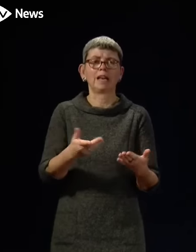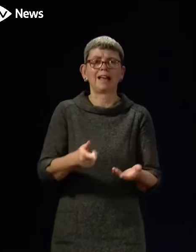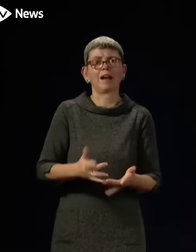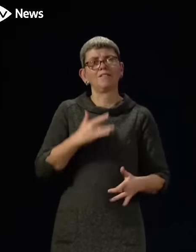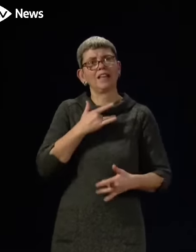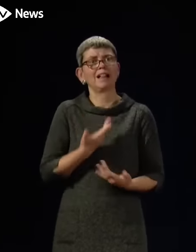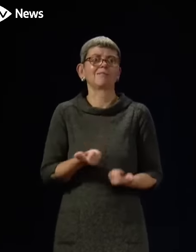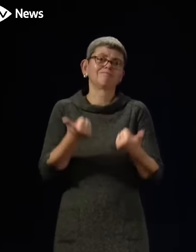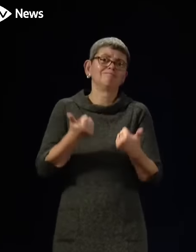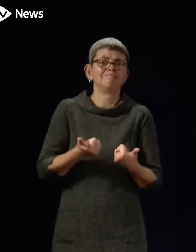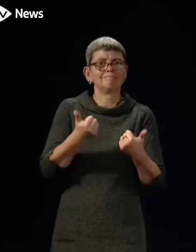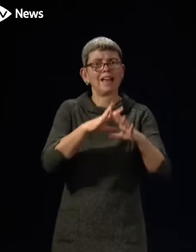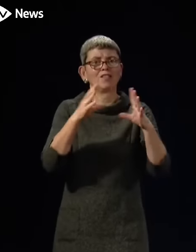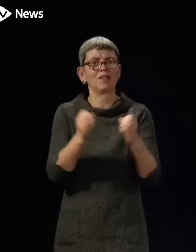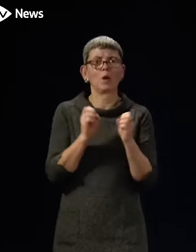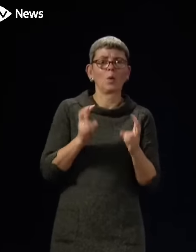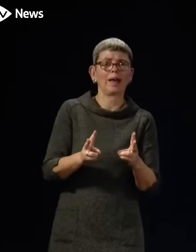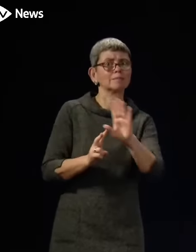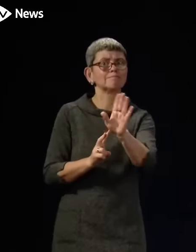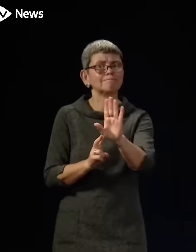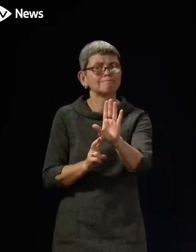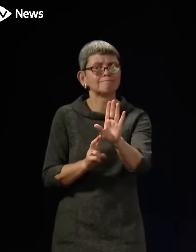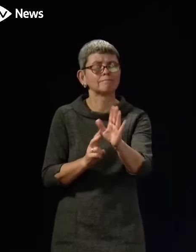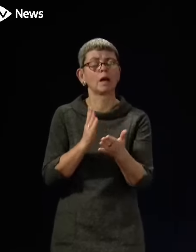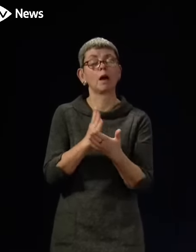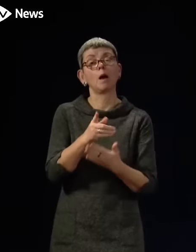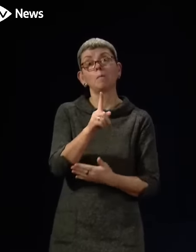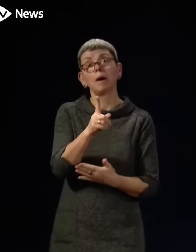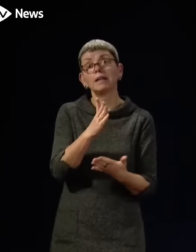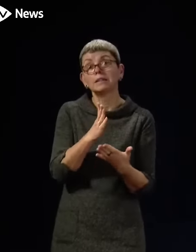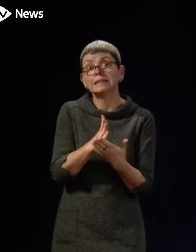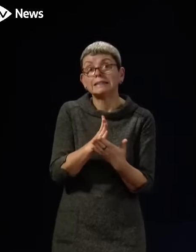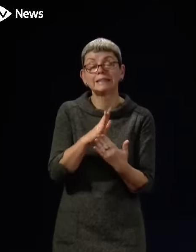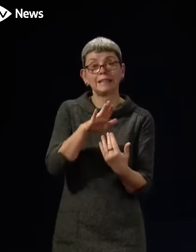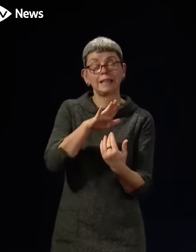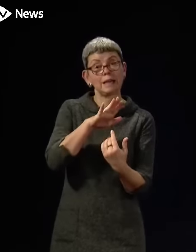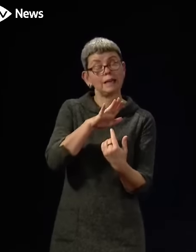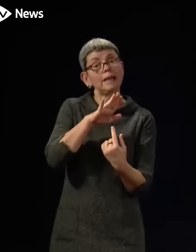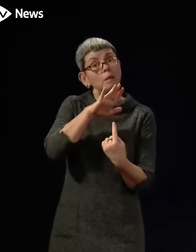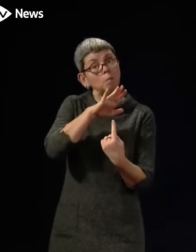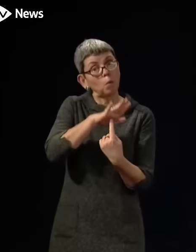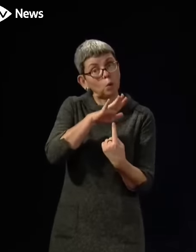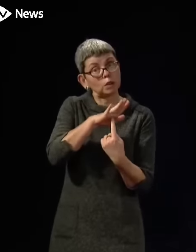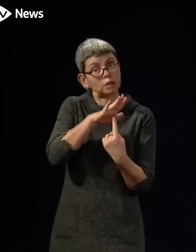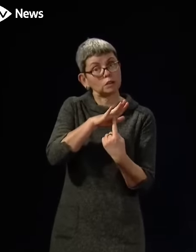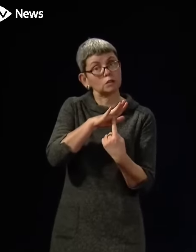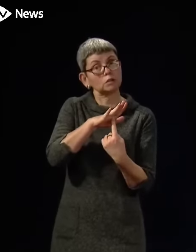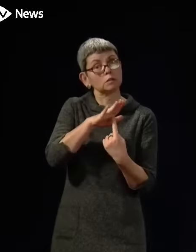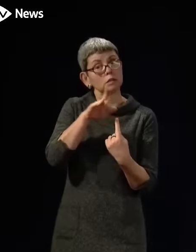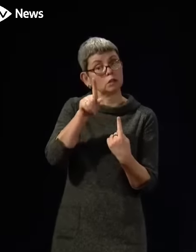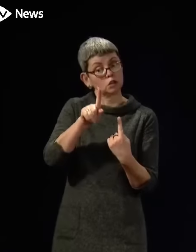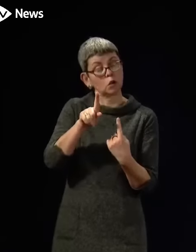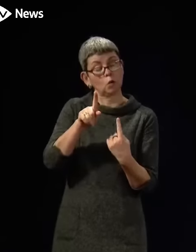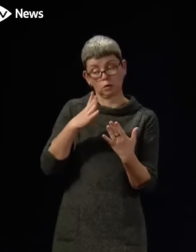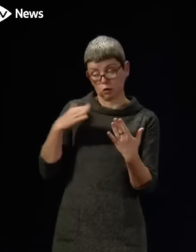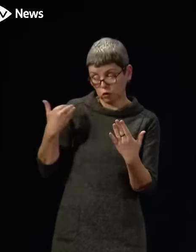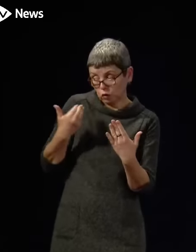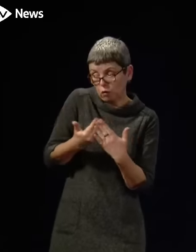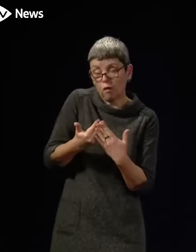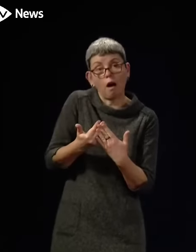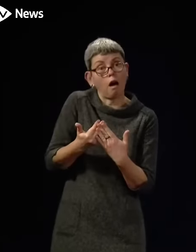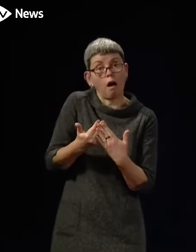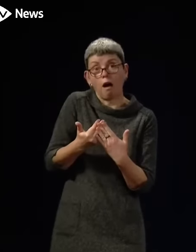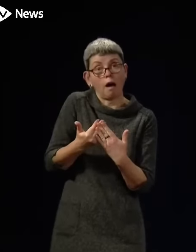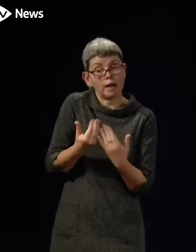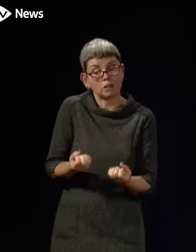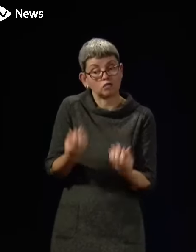I say this, but it is not an insignificant factor that we so far have managed to